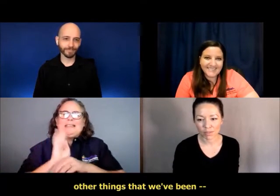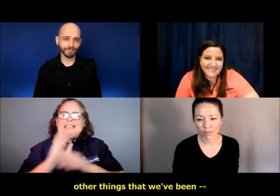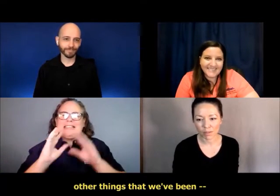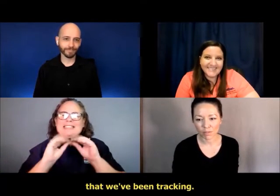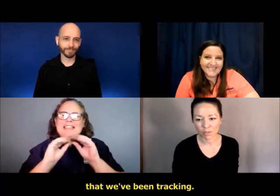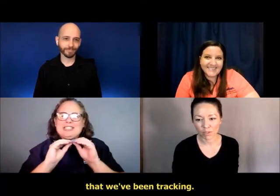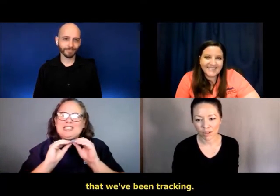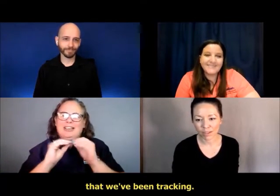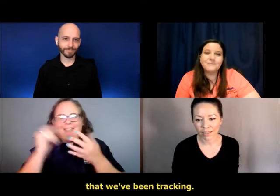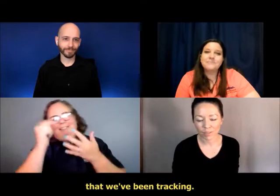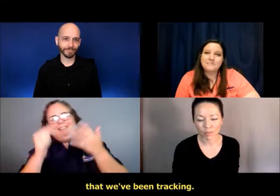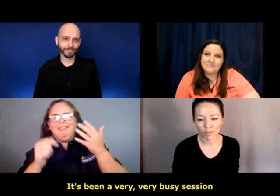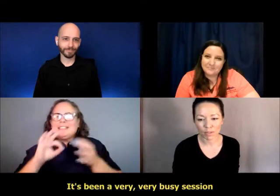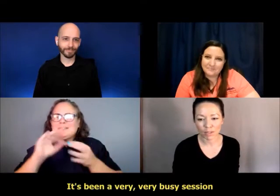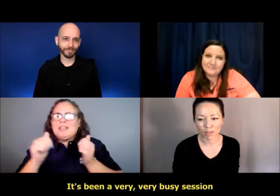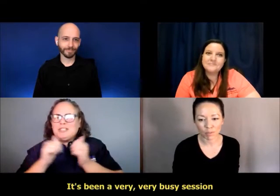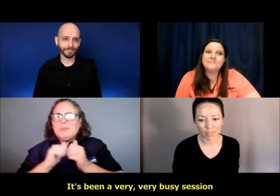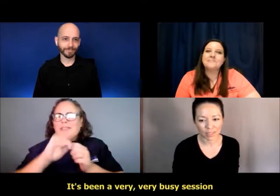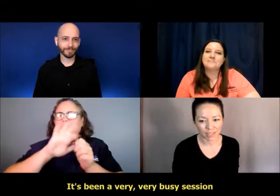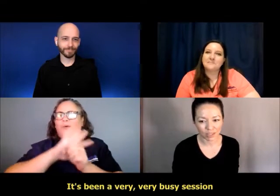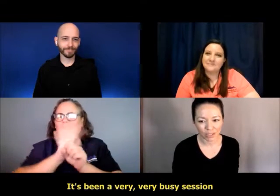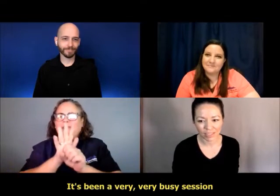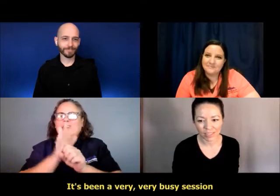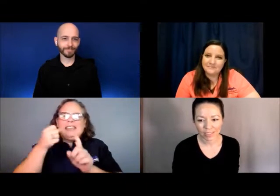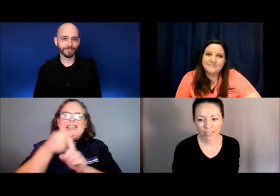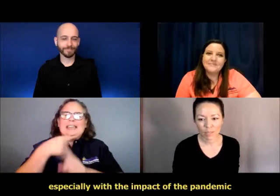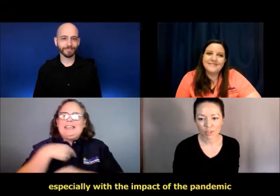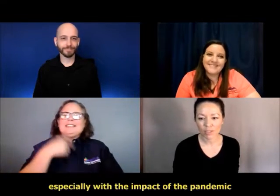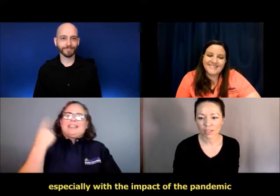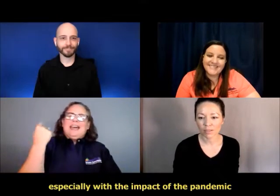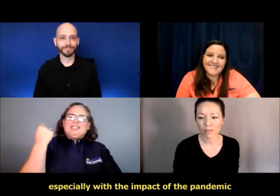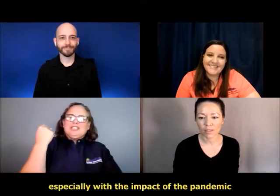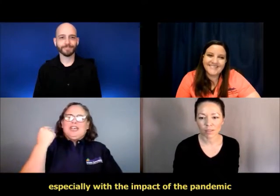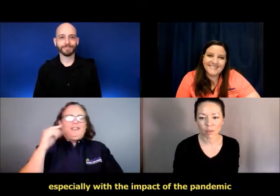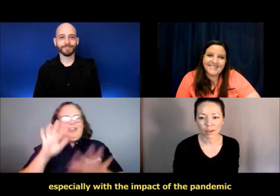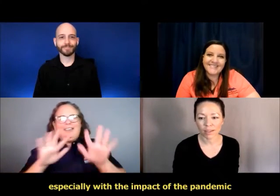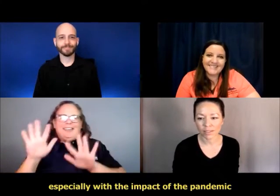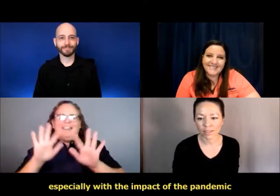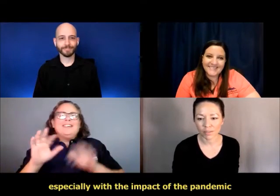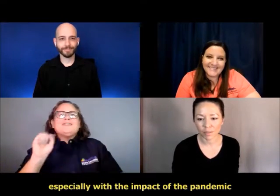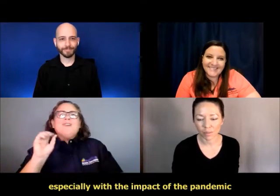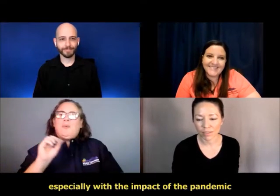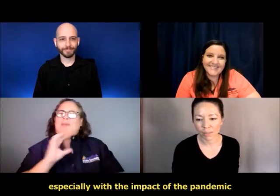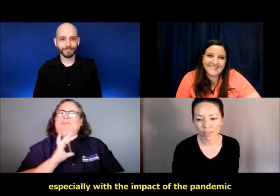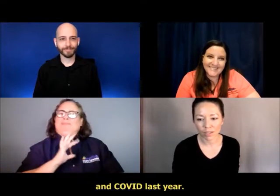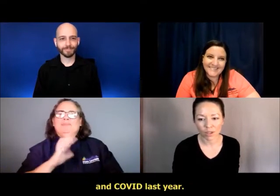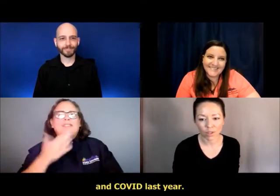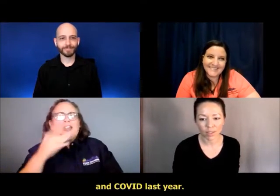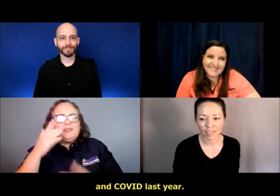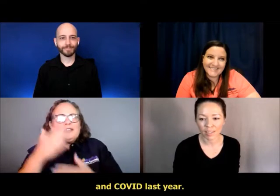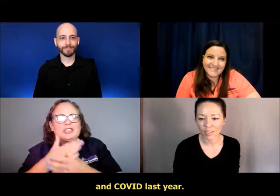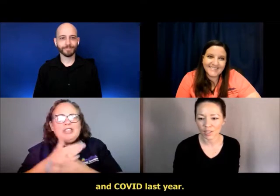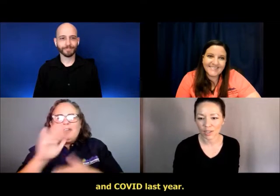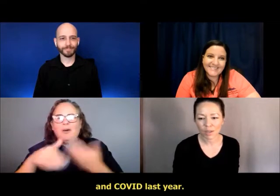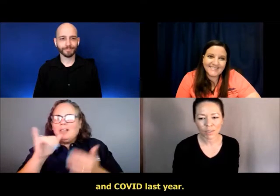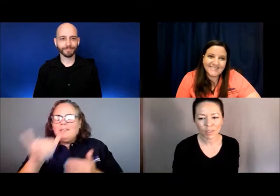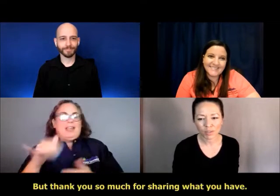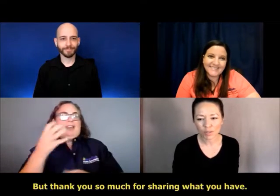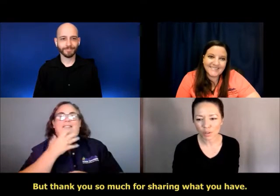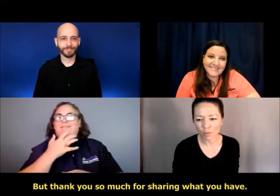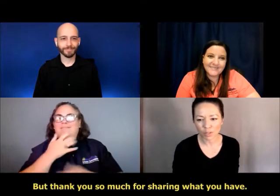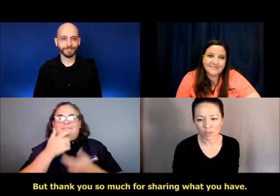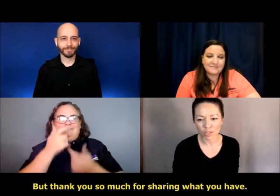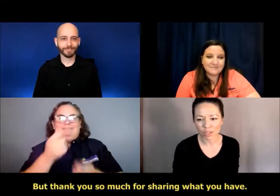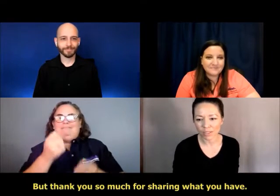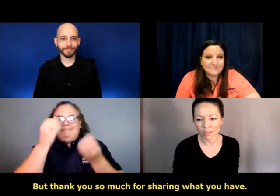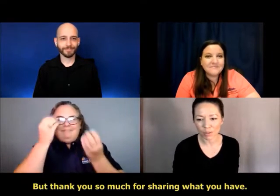we've been, that we've been tracking. It's been a very, very busy session, especially with the impact of the pandemic and COVID last year. But thank